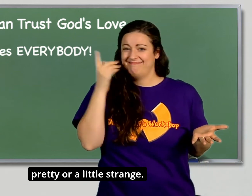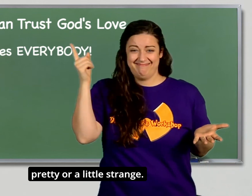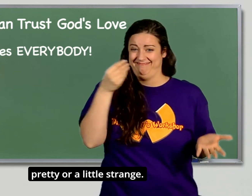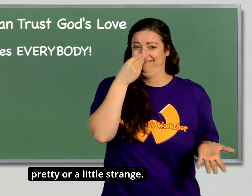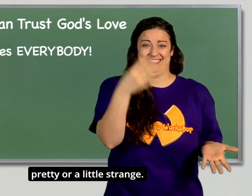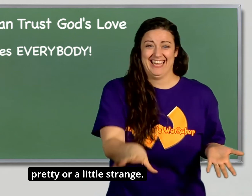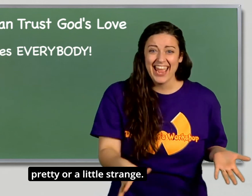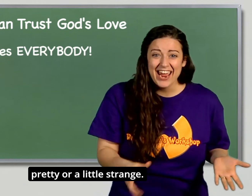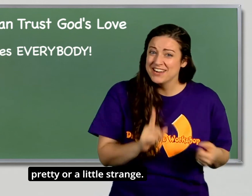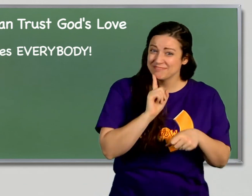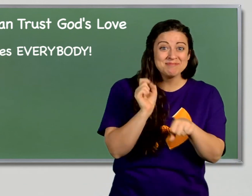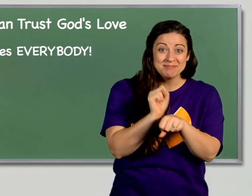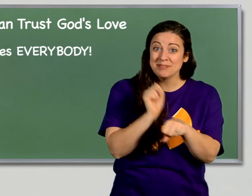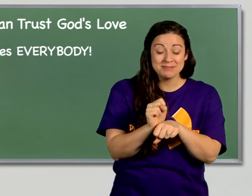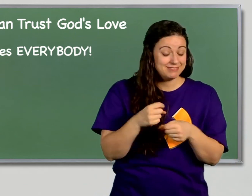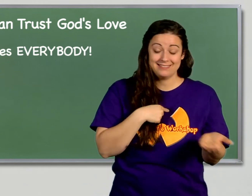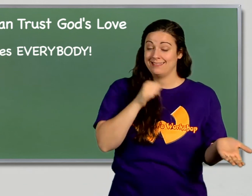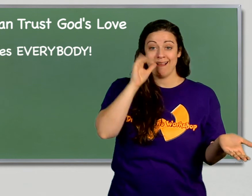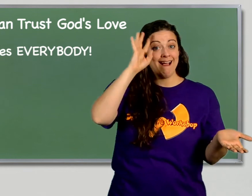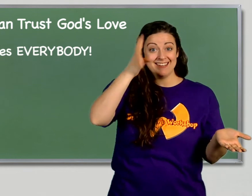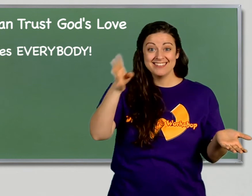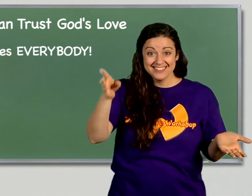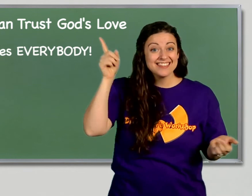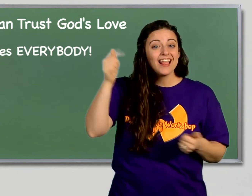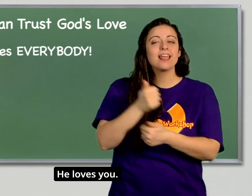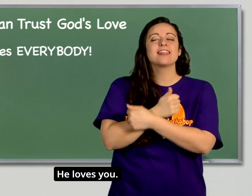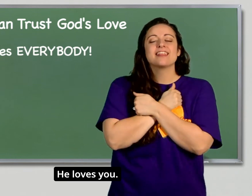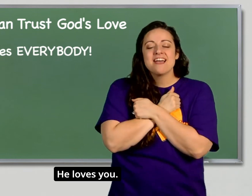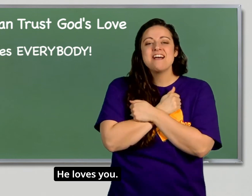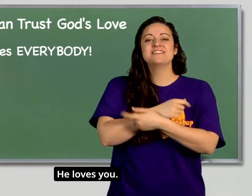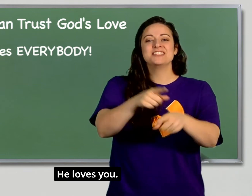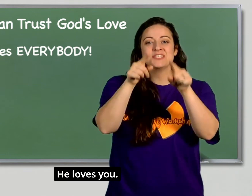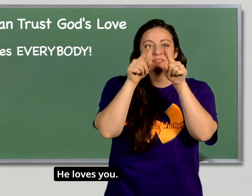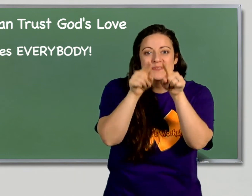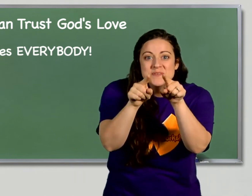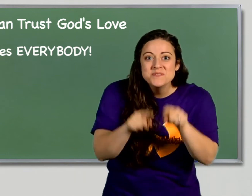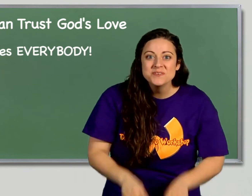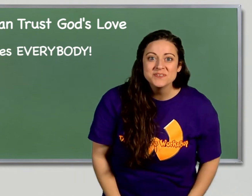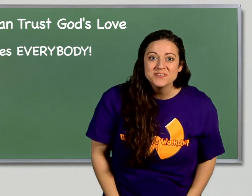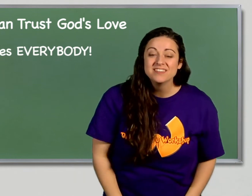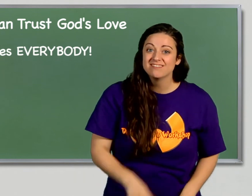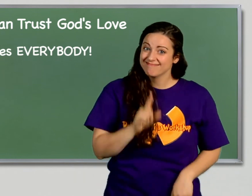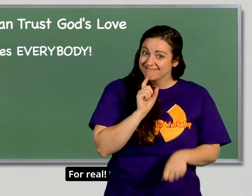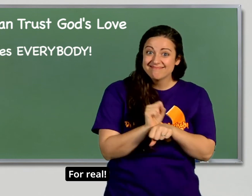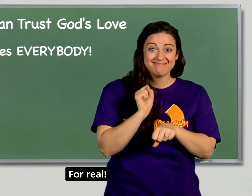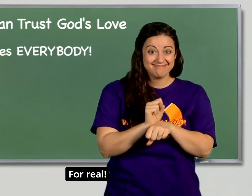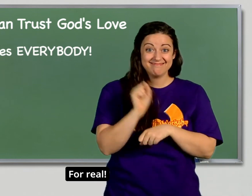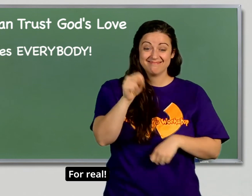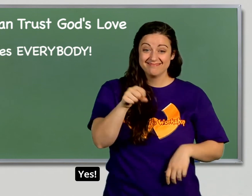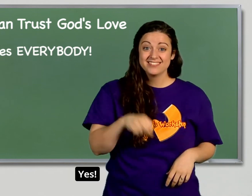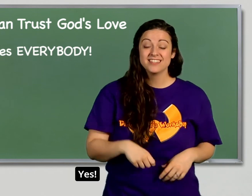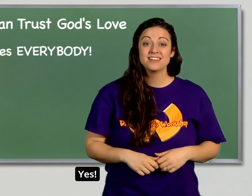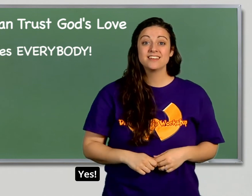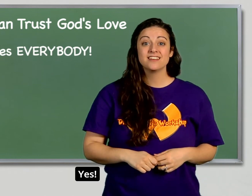or a little strange. He loves you For real, yes